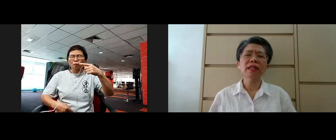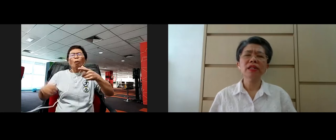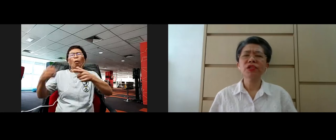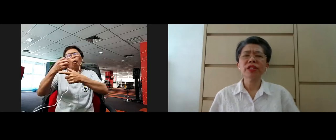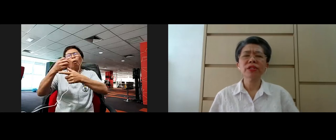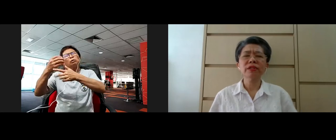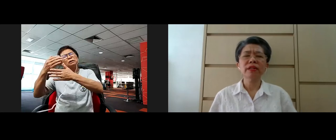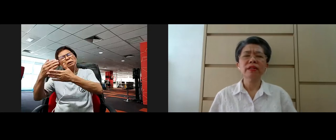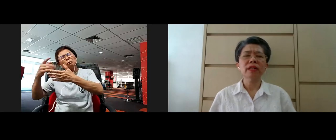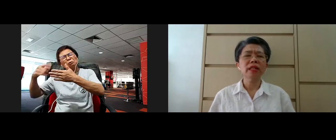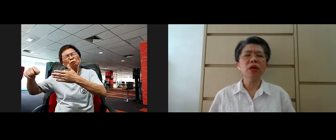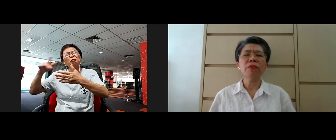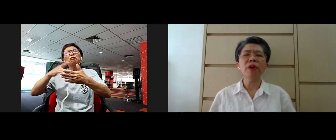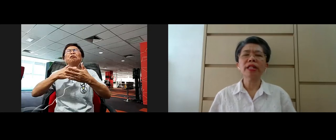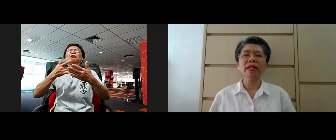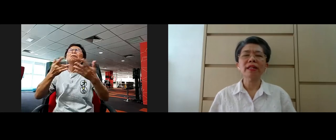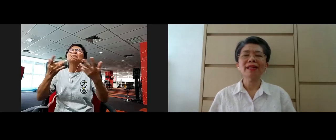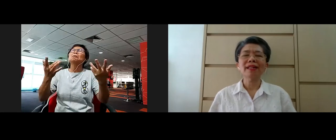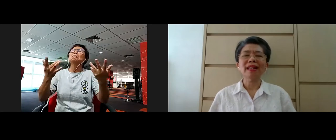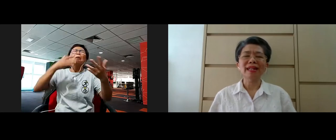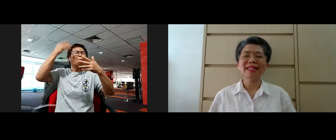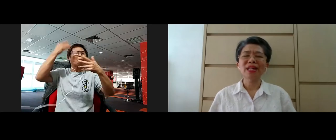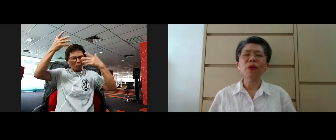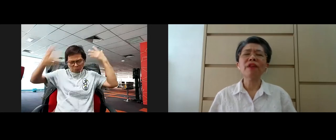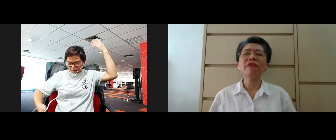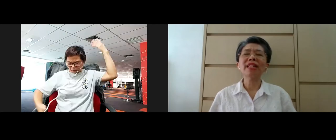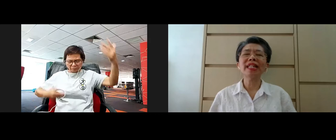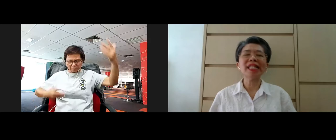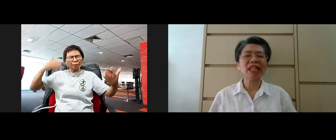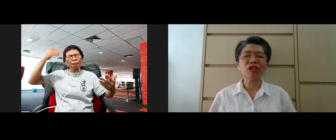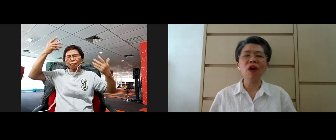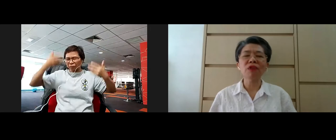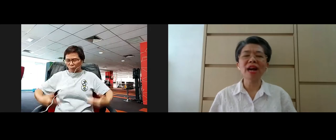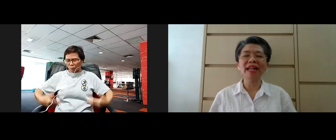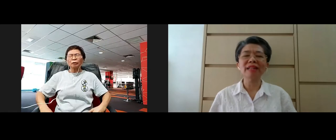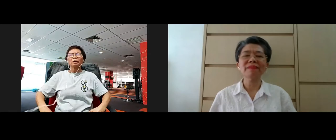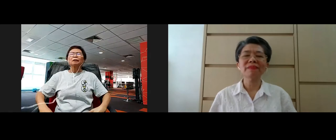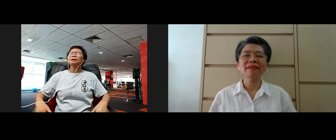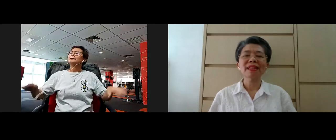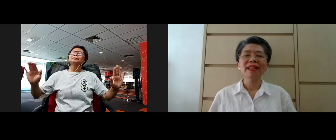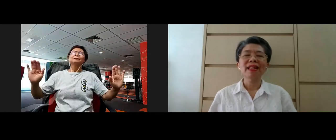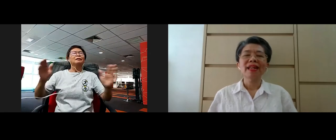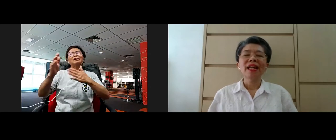it's just the whole body. Wherever it is, it's all right.